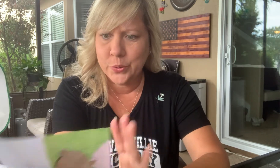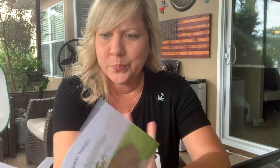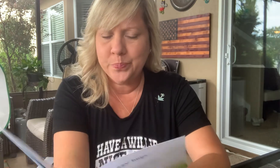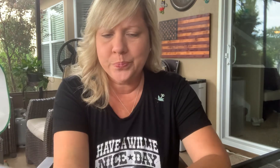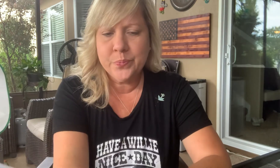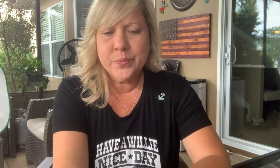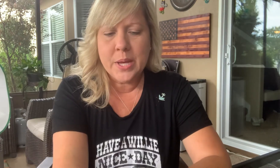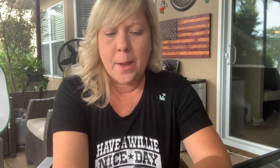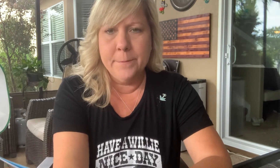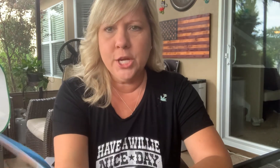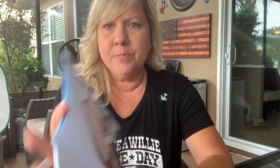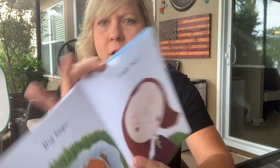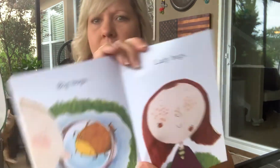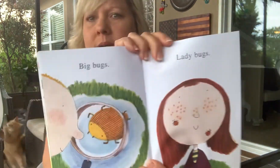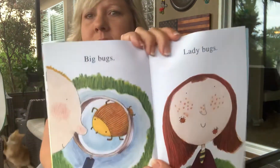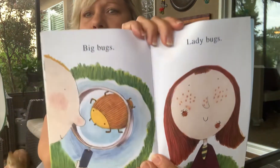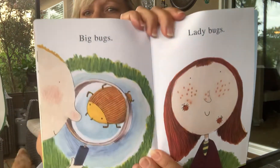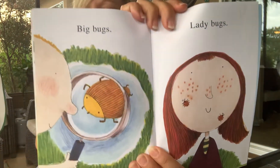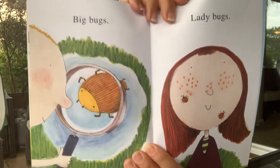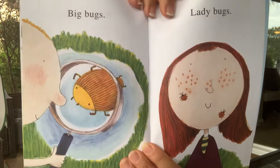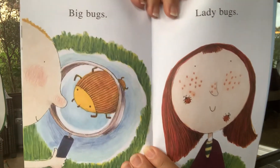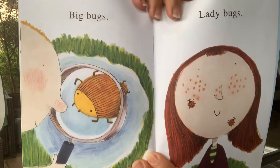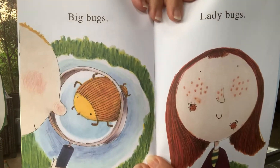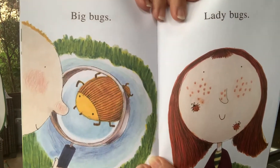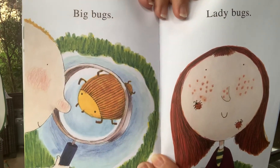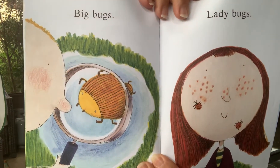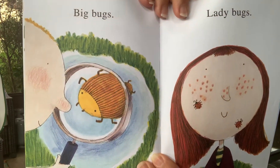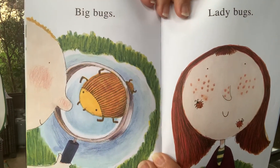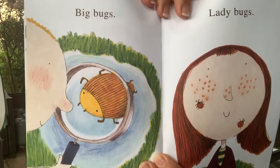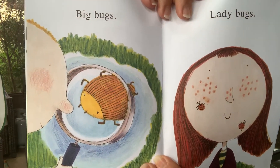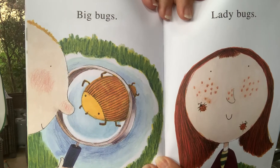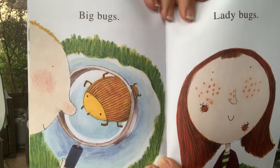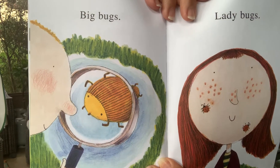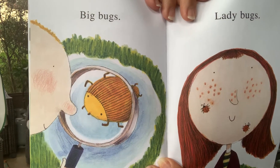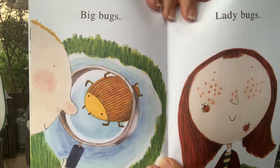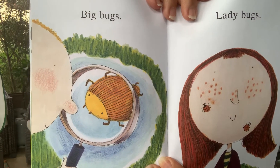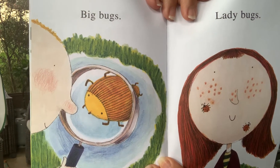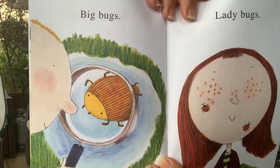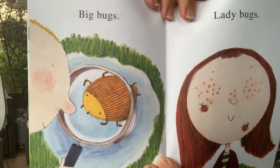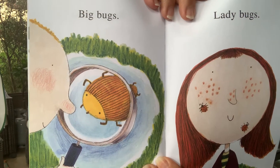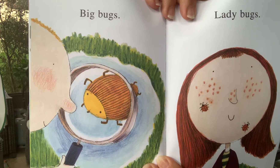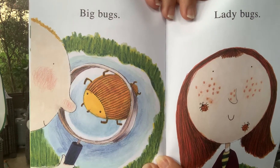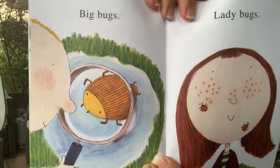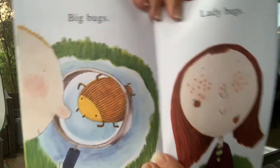Big bugs. Big bugs.